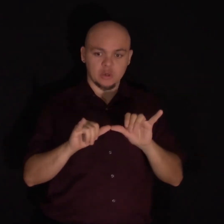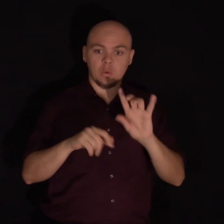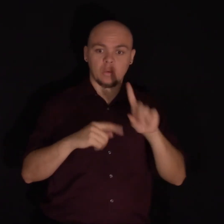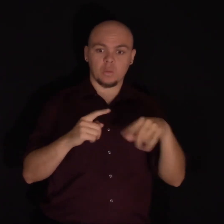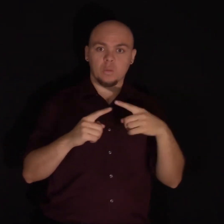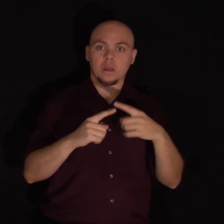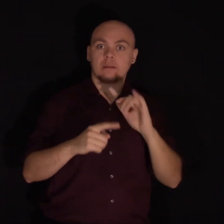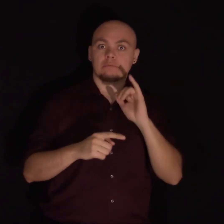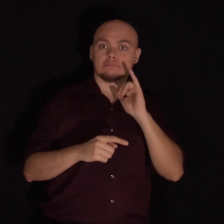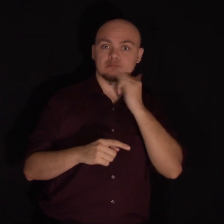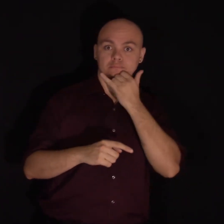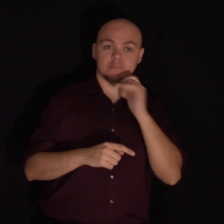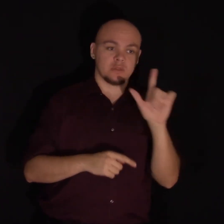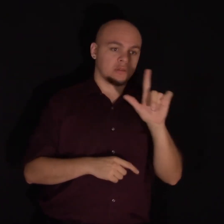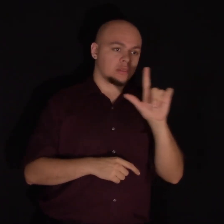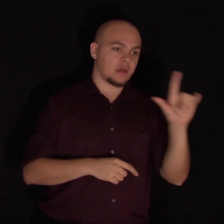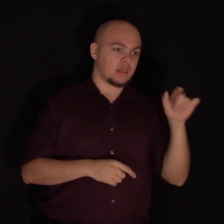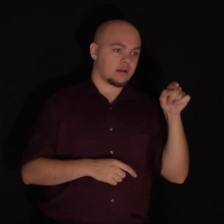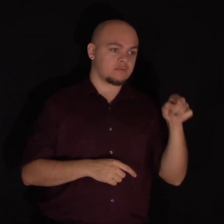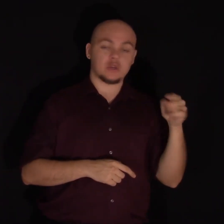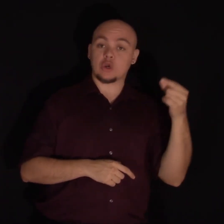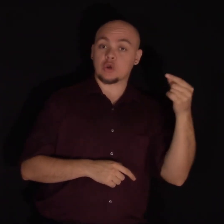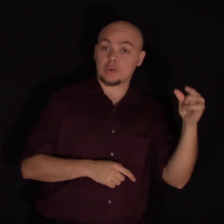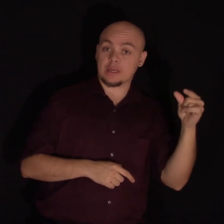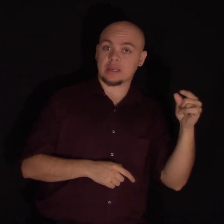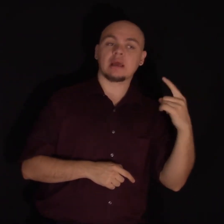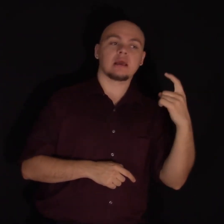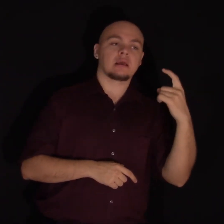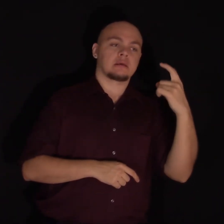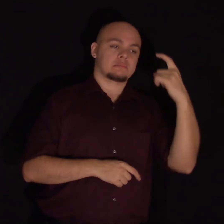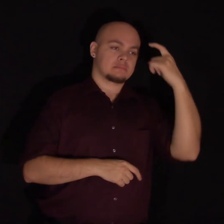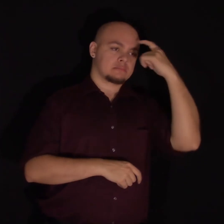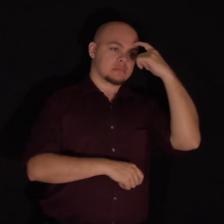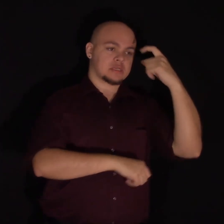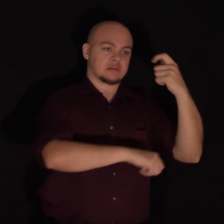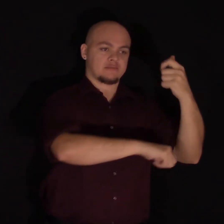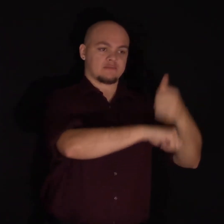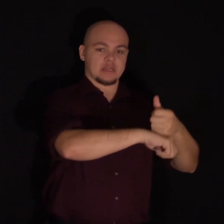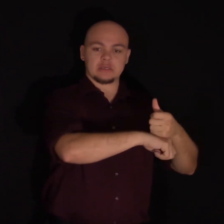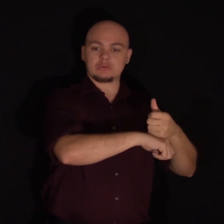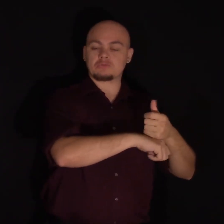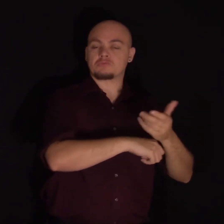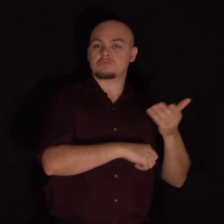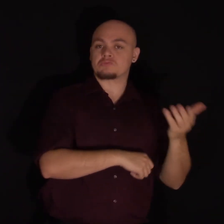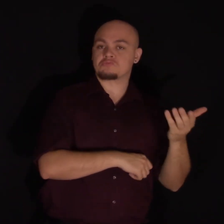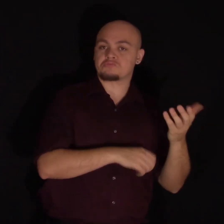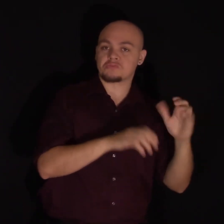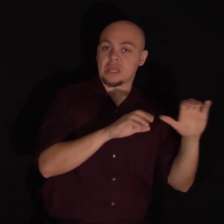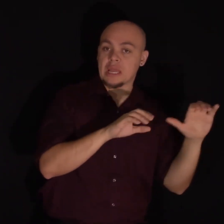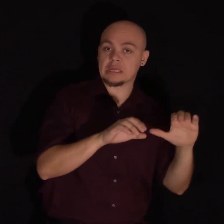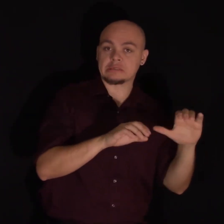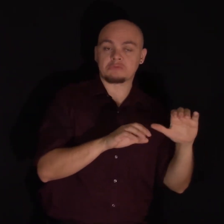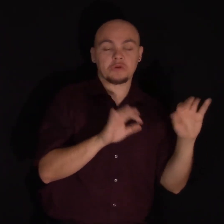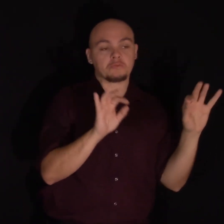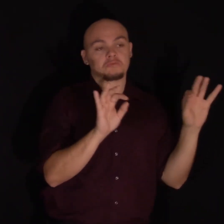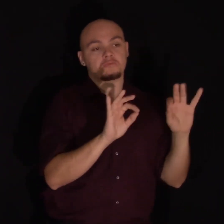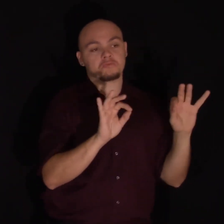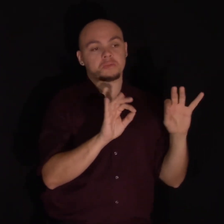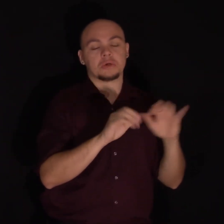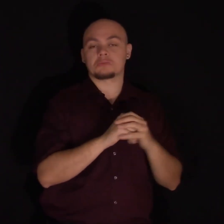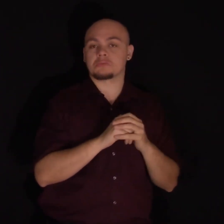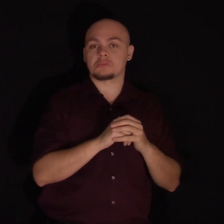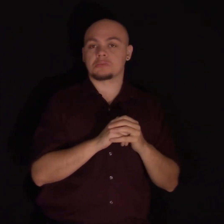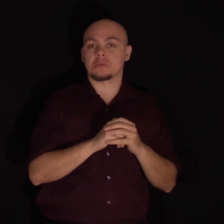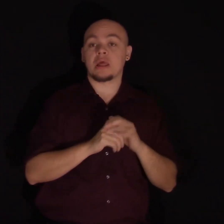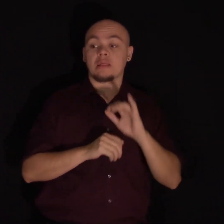On the left, you see the fixed mindset students. There's hardly any activity. They run from